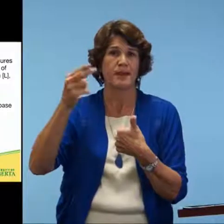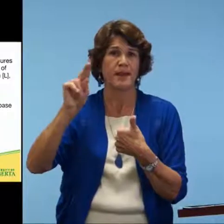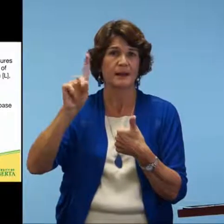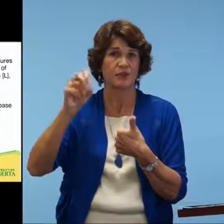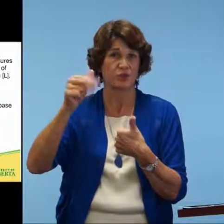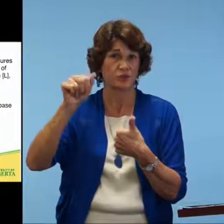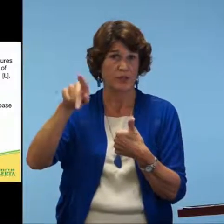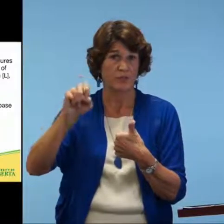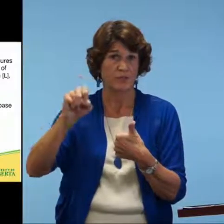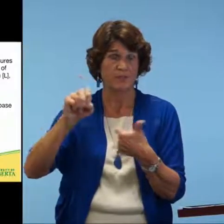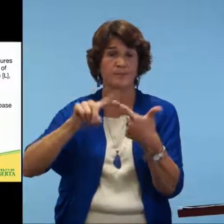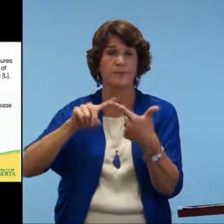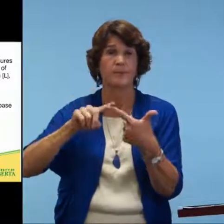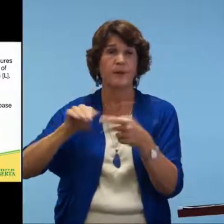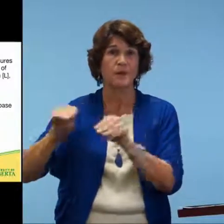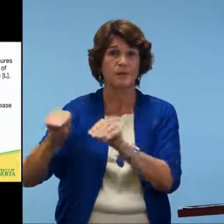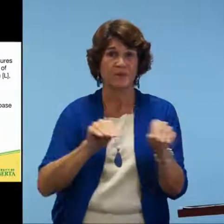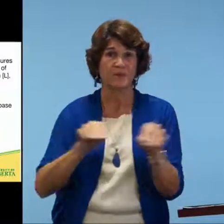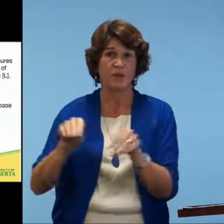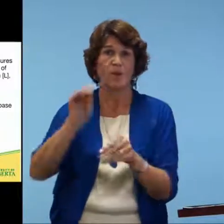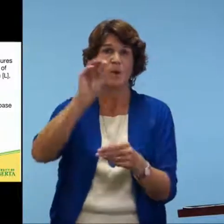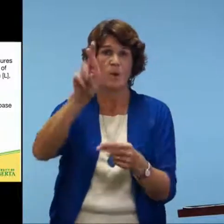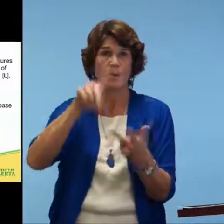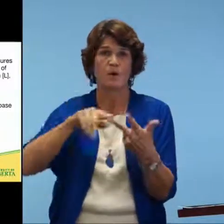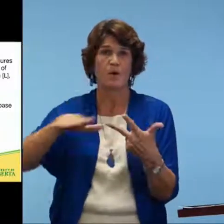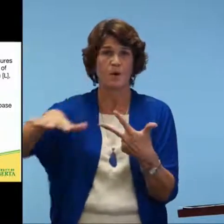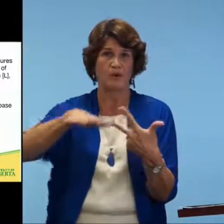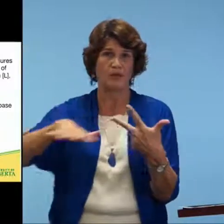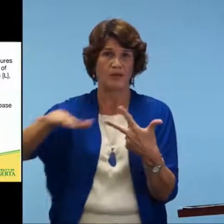parameters being catching, movement or location.